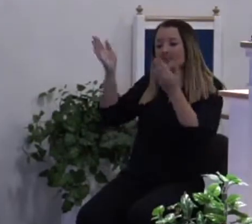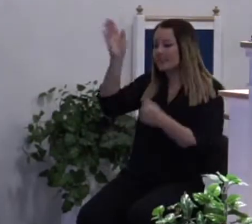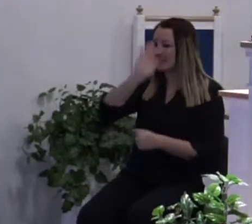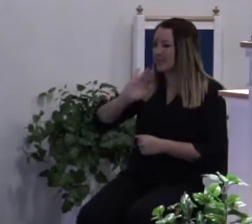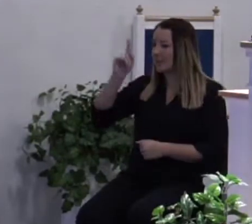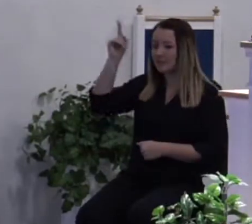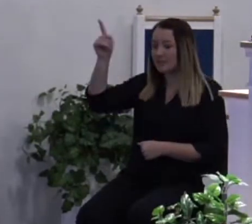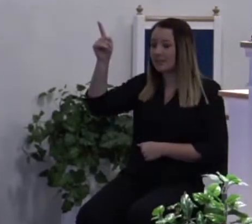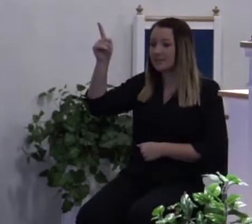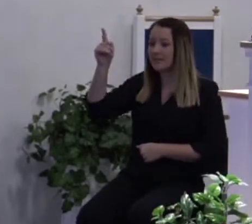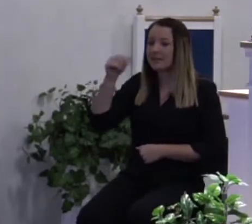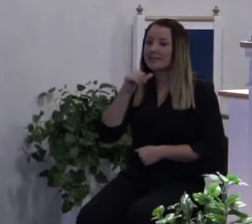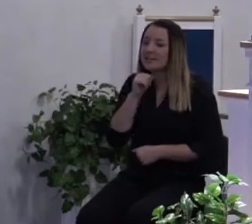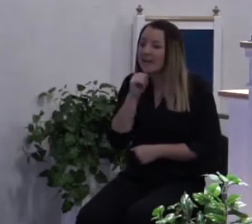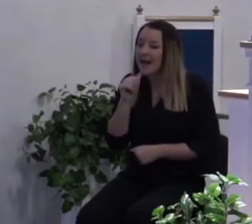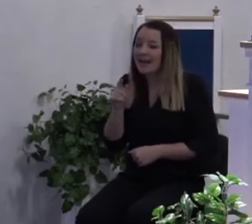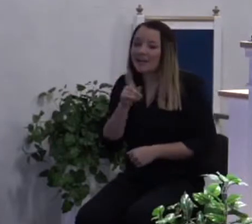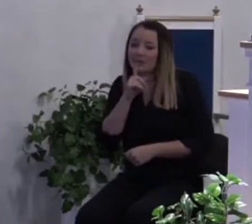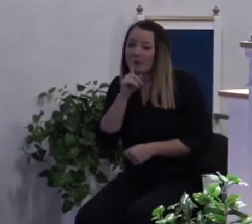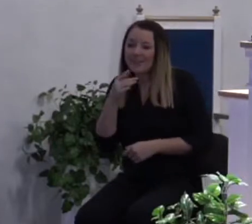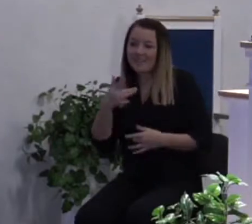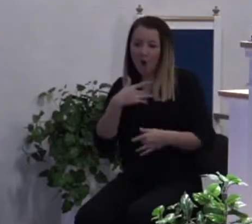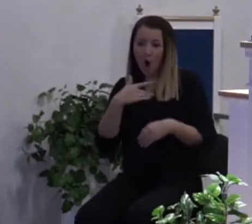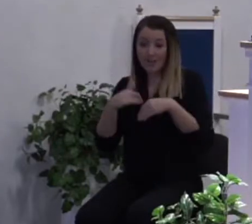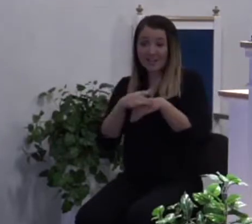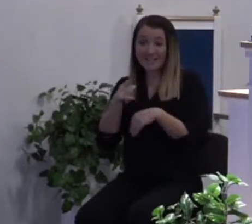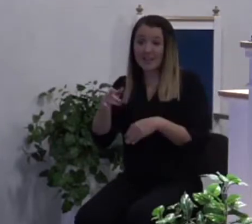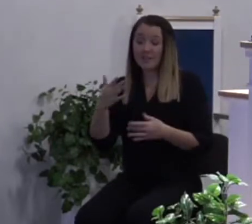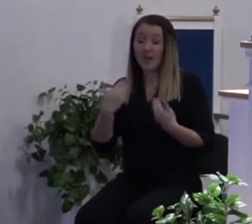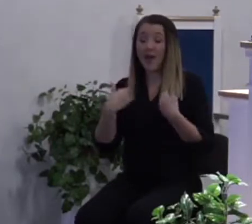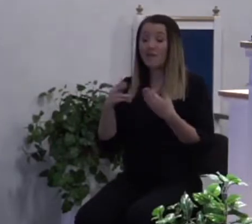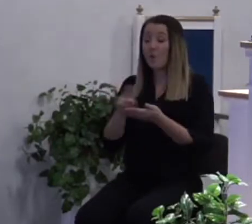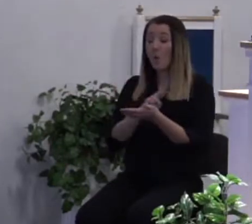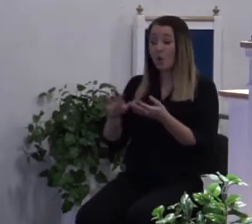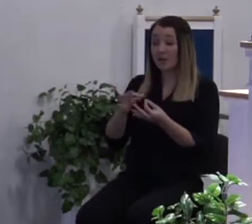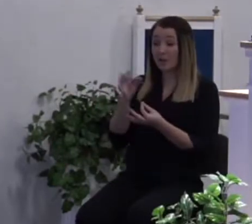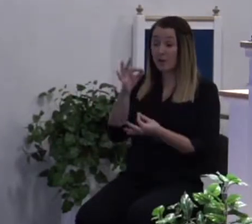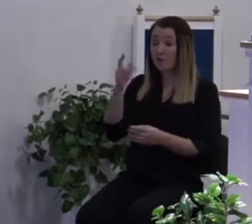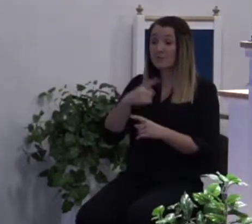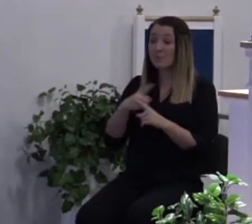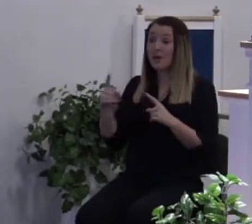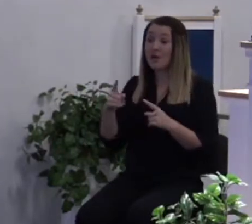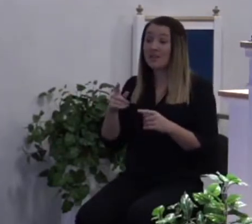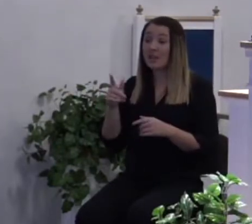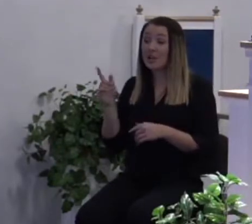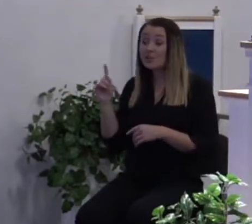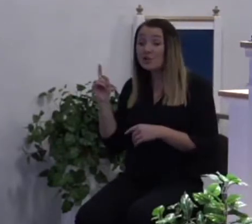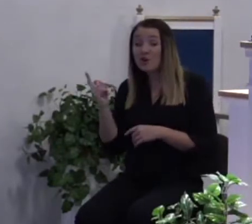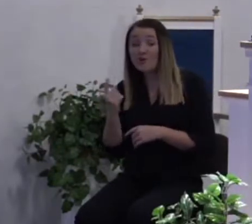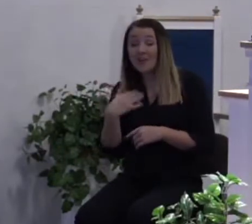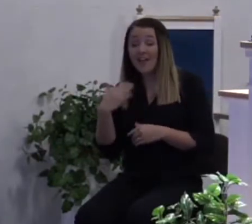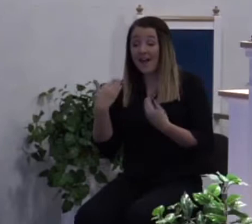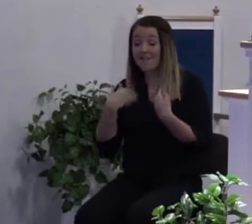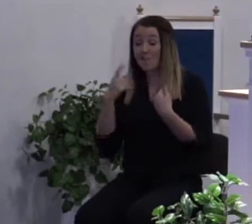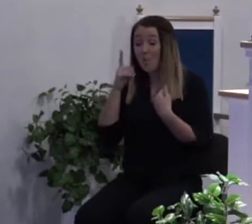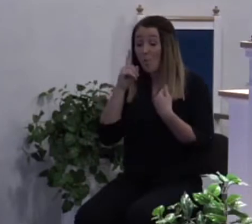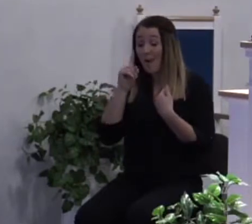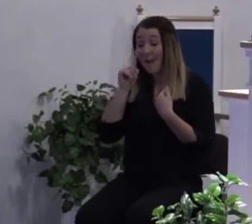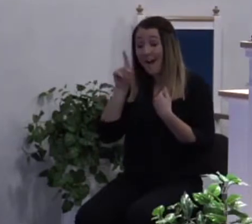They're not really got their heart in it. They got the Holy Ghost but then they turn around and they got one eye on the world and one eye